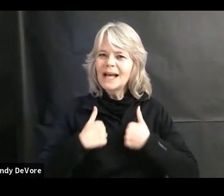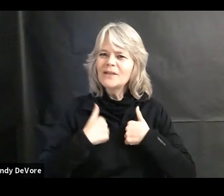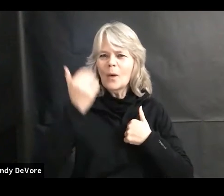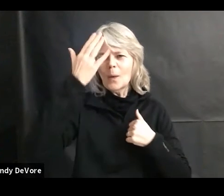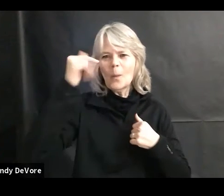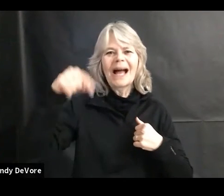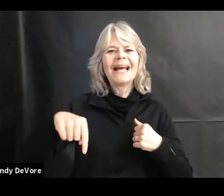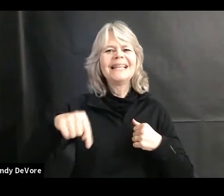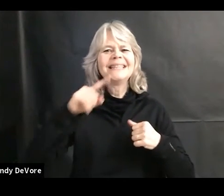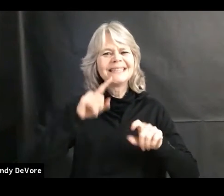special.